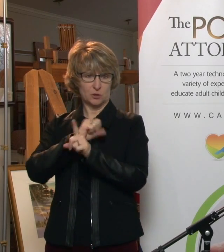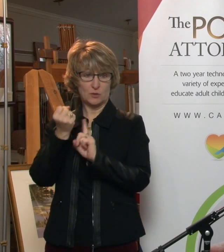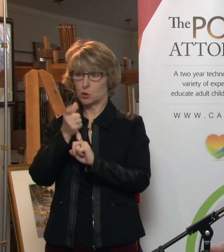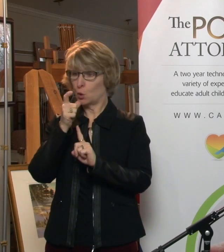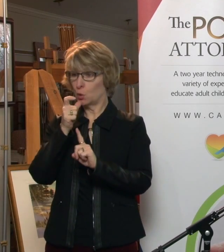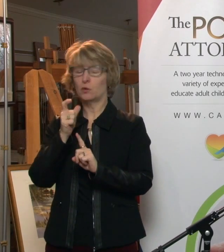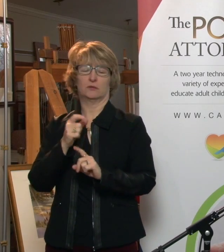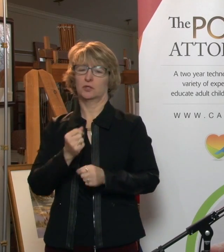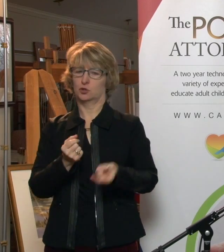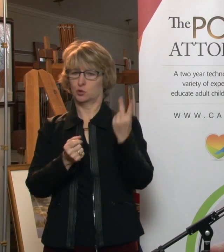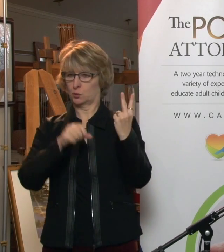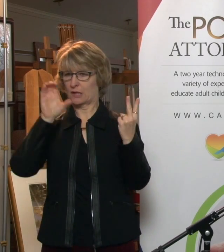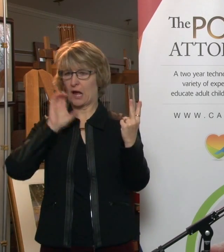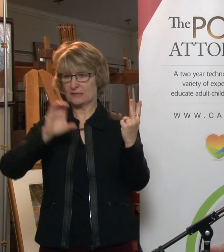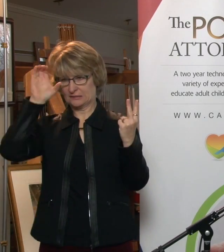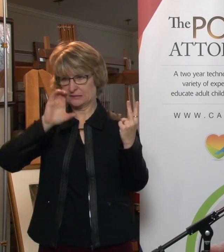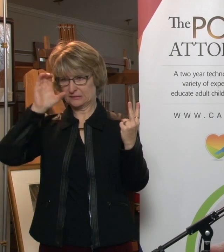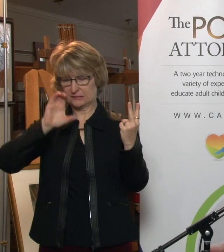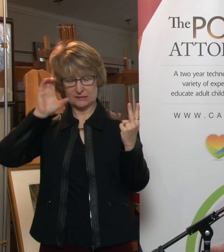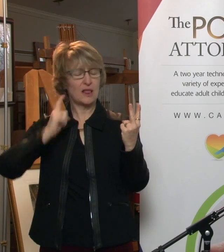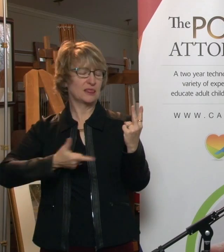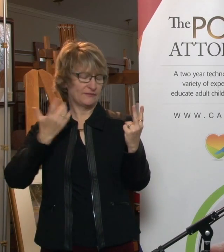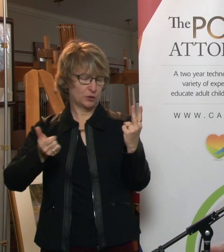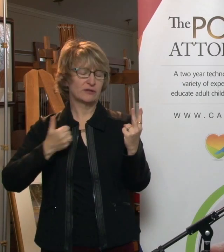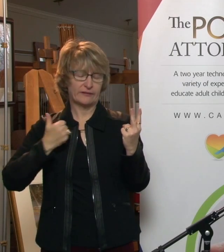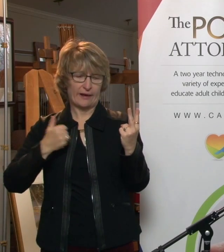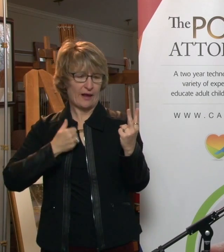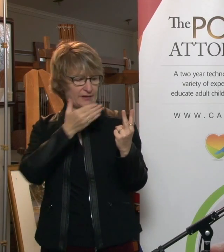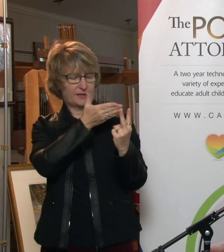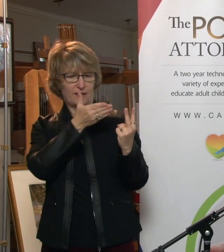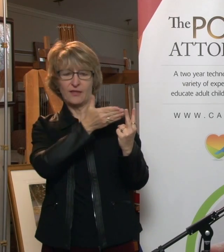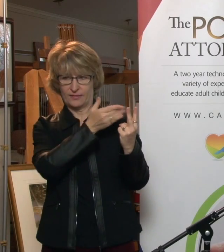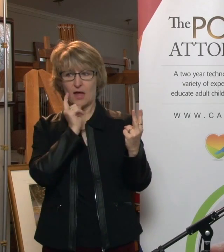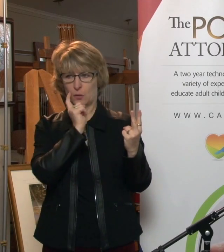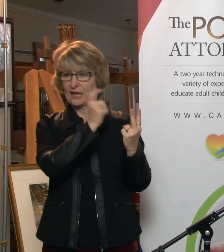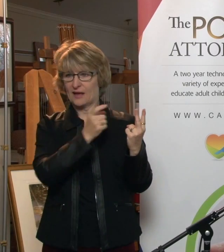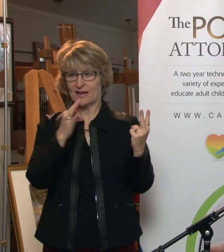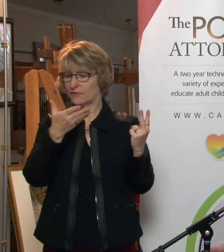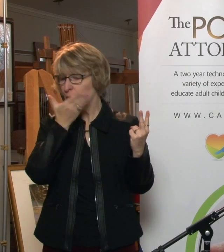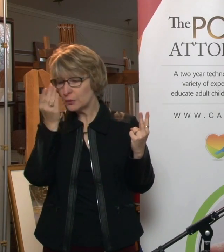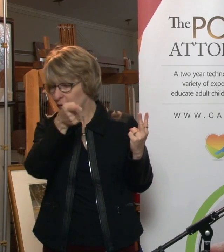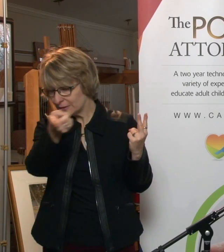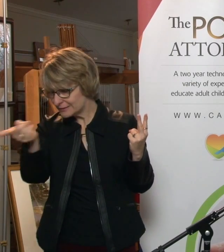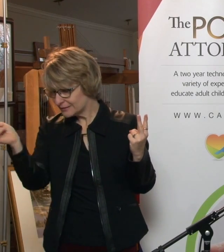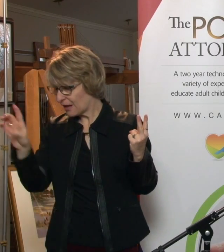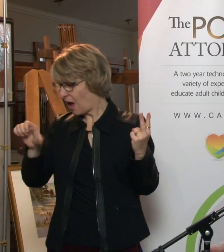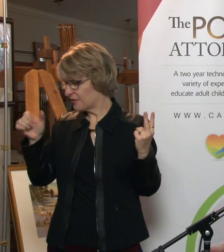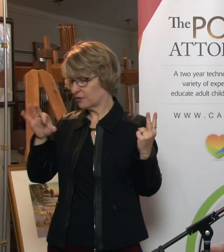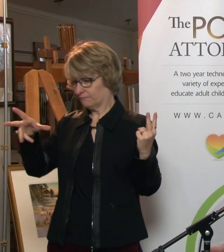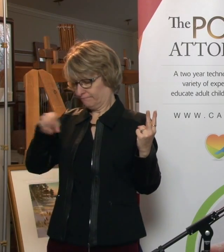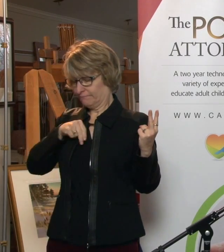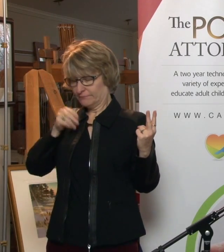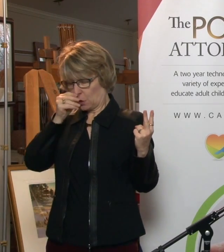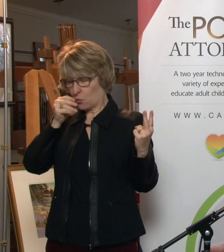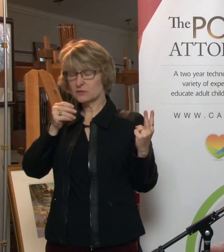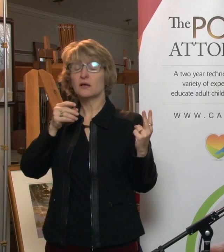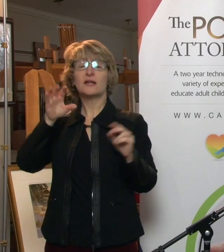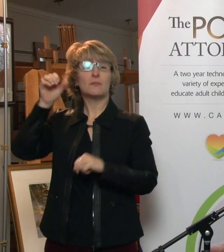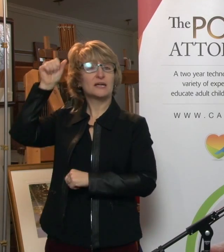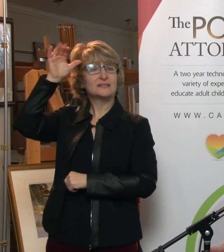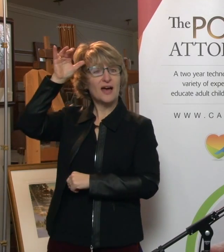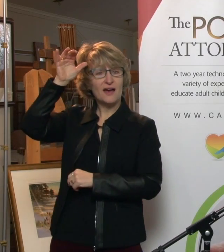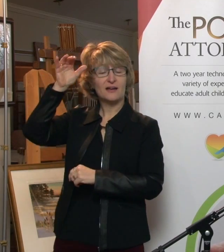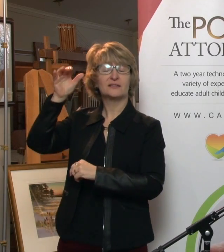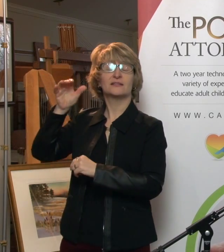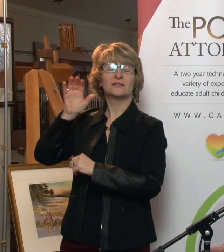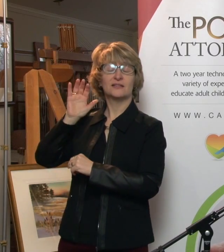cousins. I have two cousins that are living in Canada. Interestingly, and I'm just thinking of this now, I also have some cousins from my dad's side that are